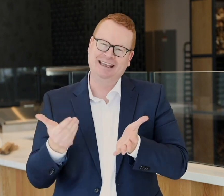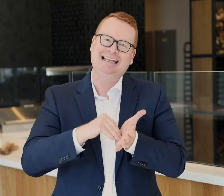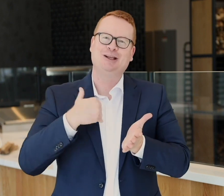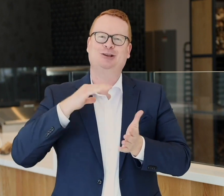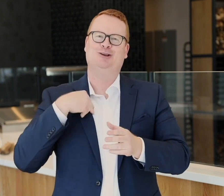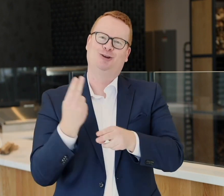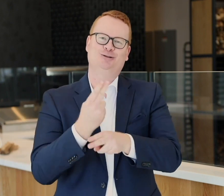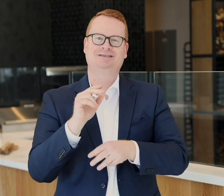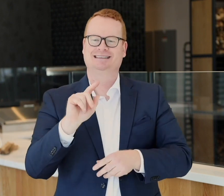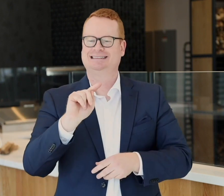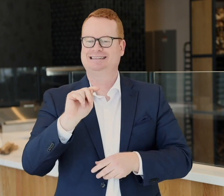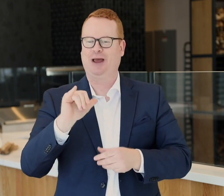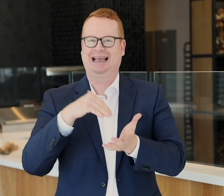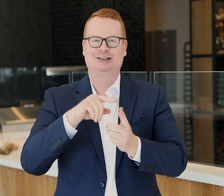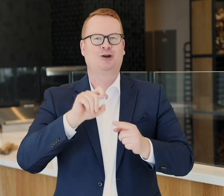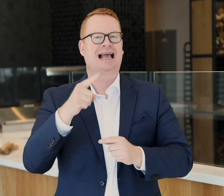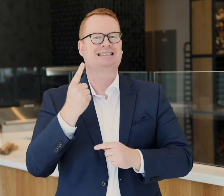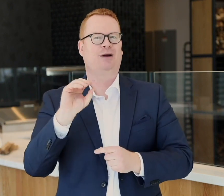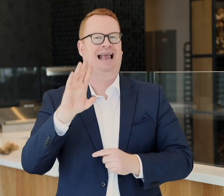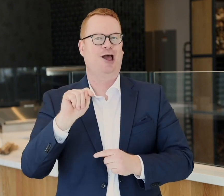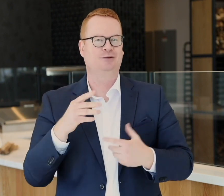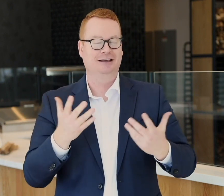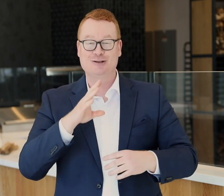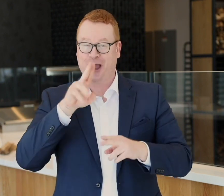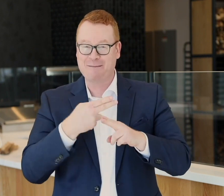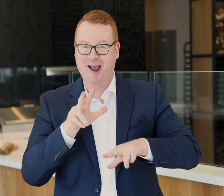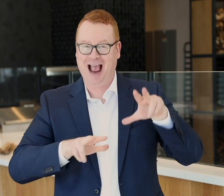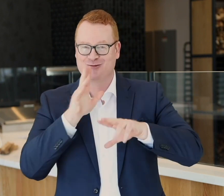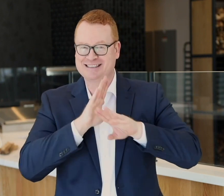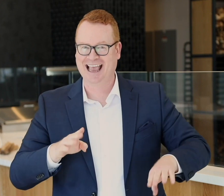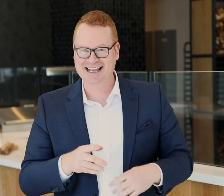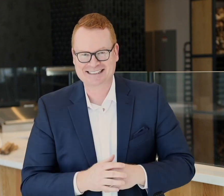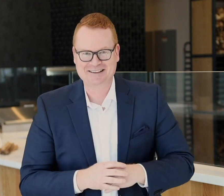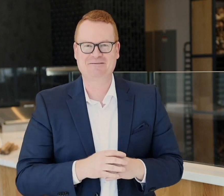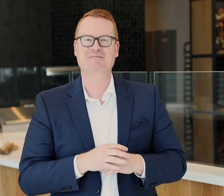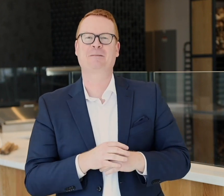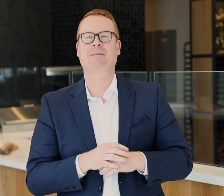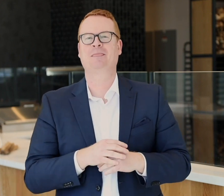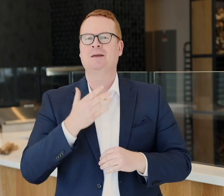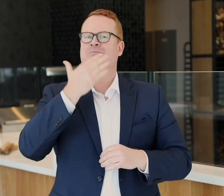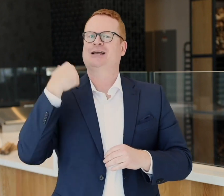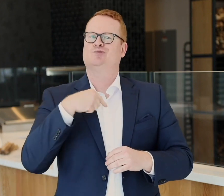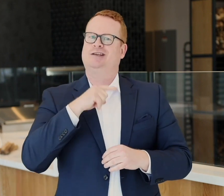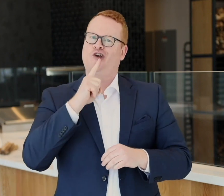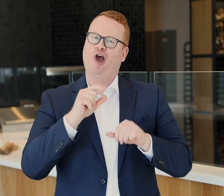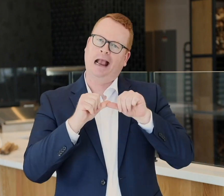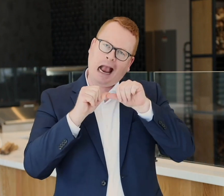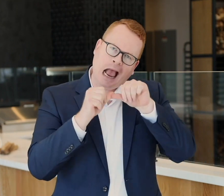never asked anyone out over the TTY ever again. Talk about awkward silence. Because we're constantly playing